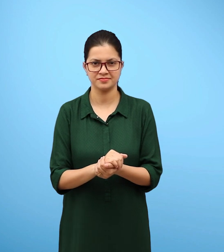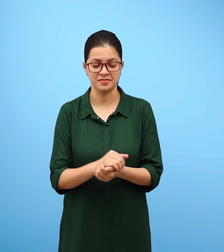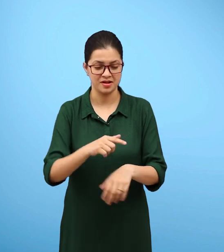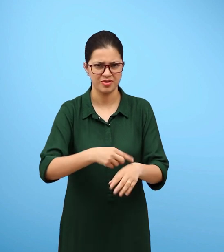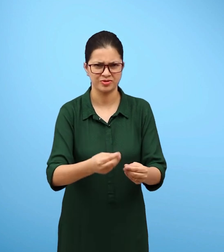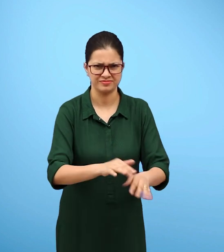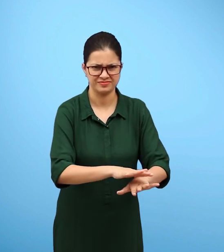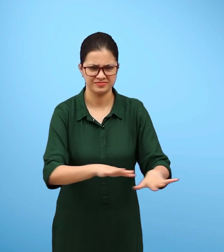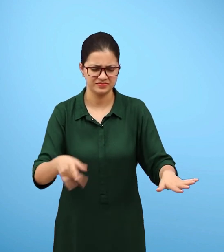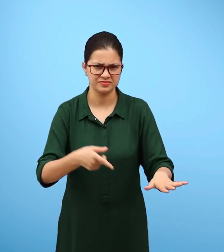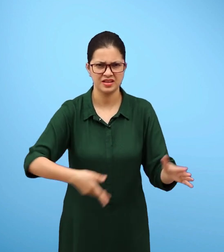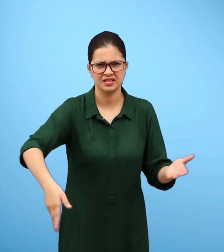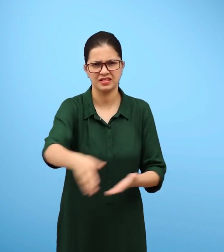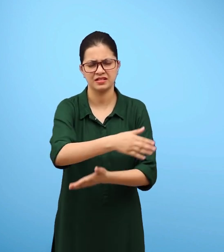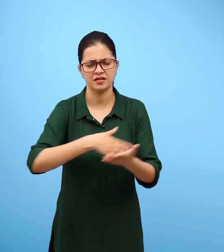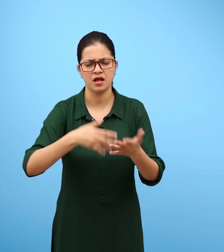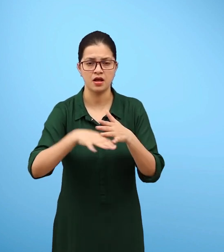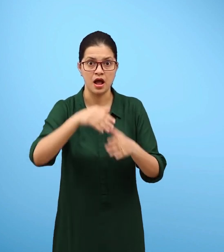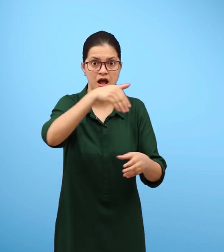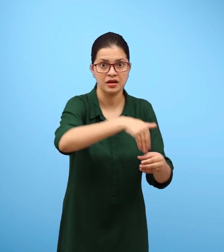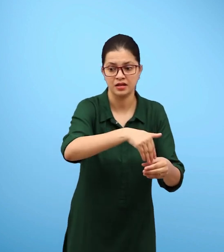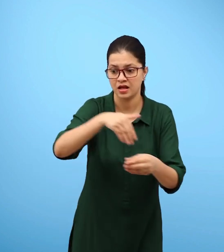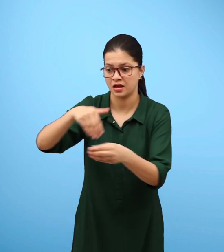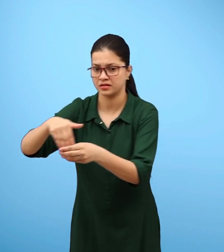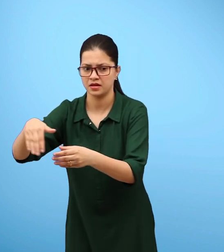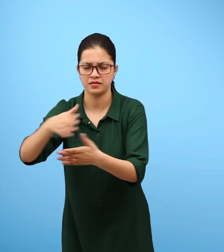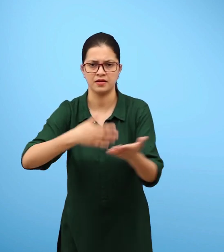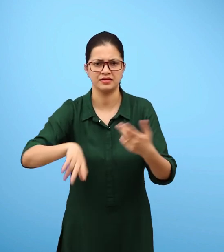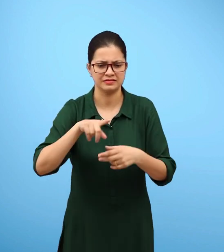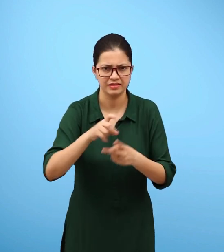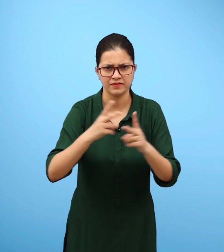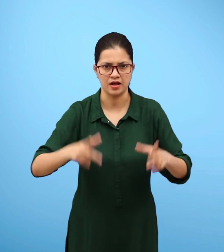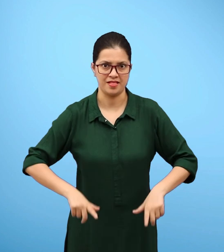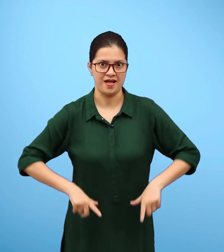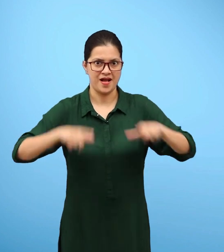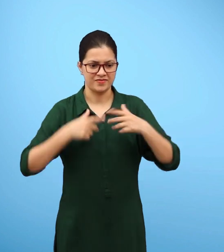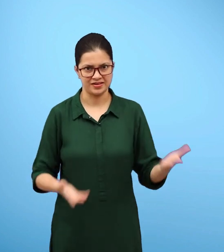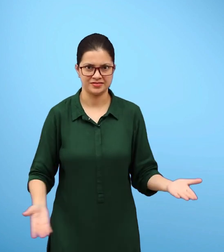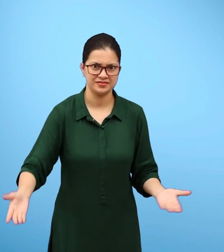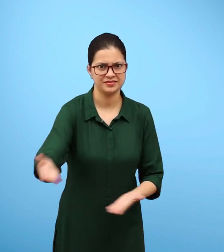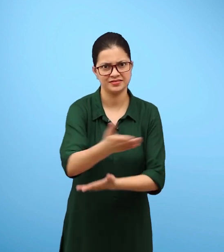The organisms that live inside the soil and the plant roots respire in this air.